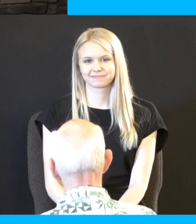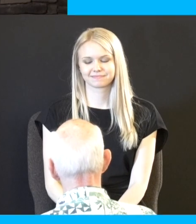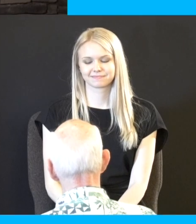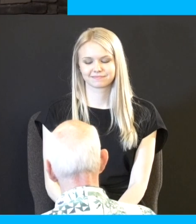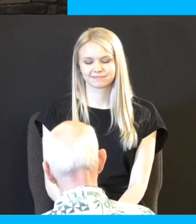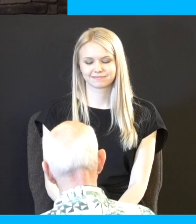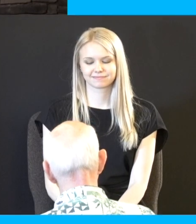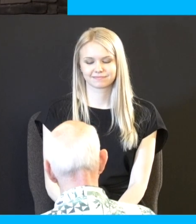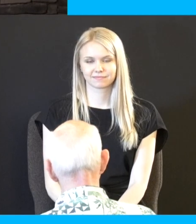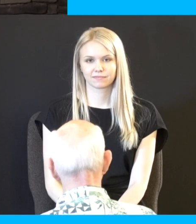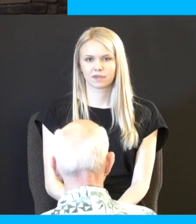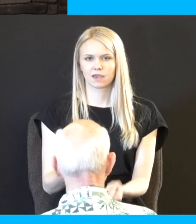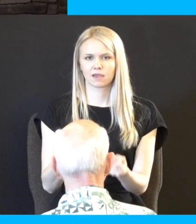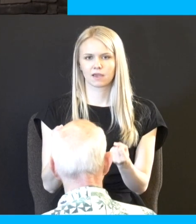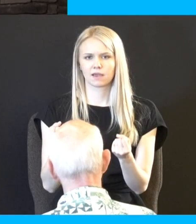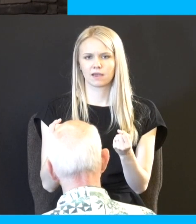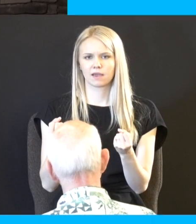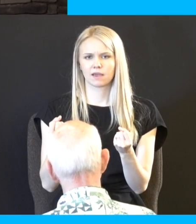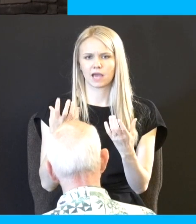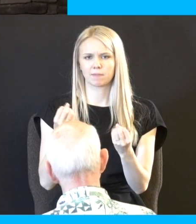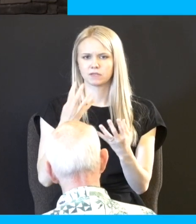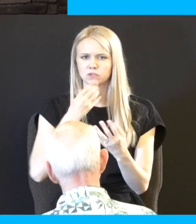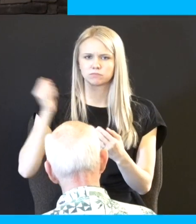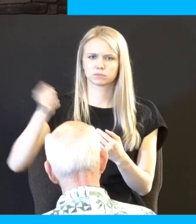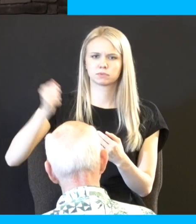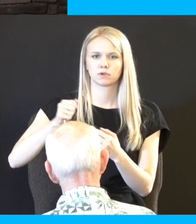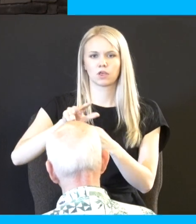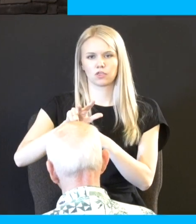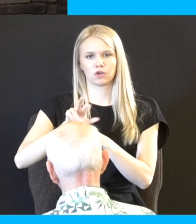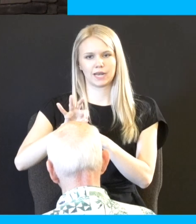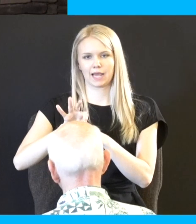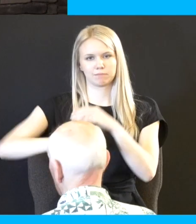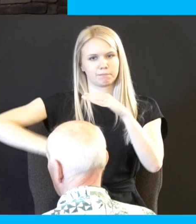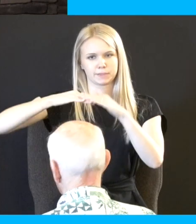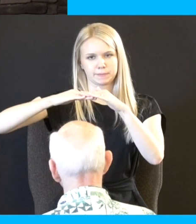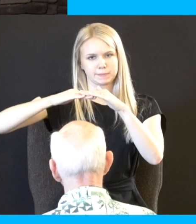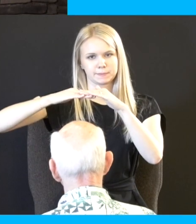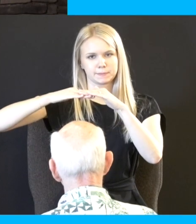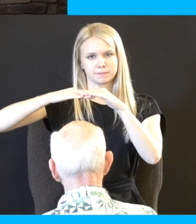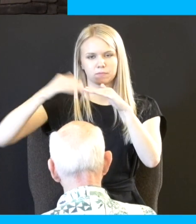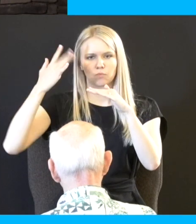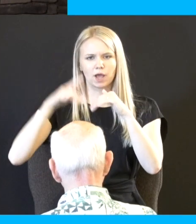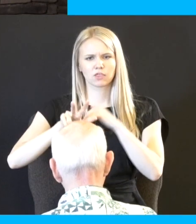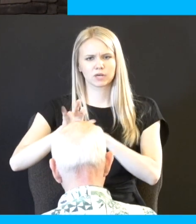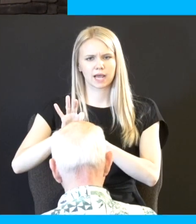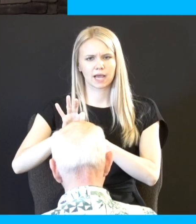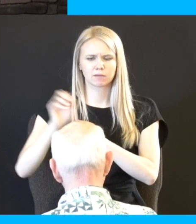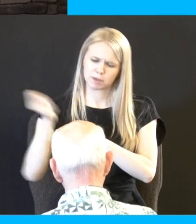how many lashes do the Jews give 39 very good why 39 because they